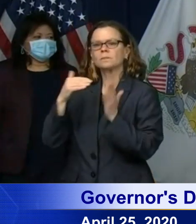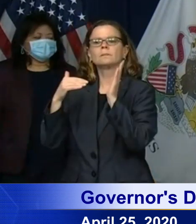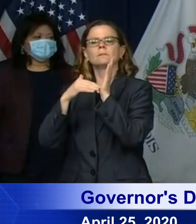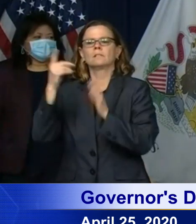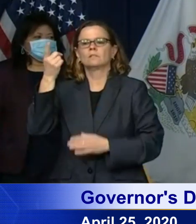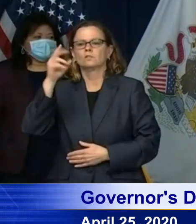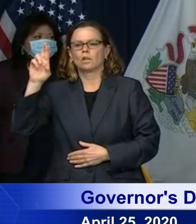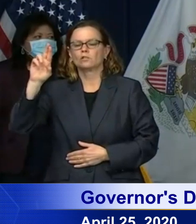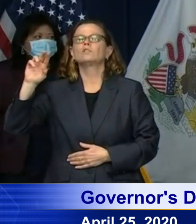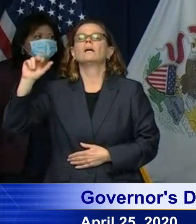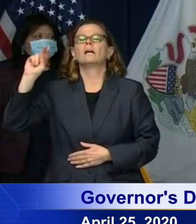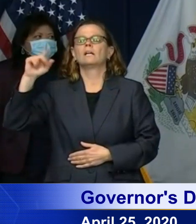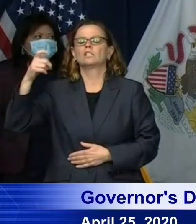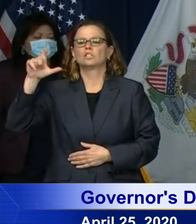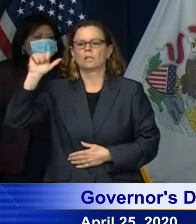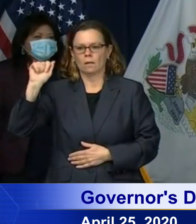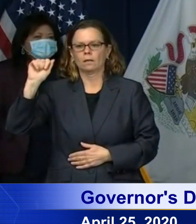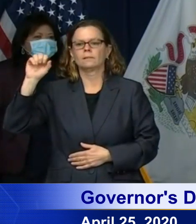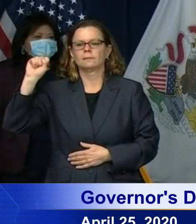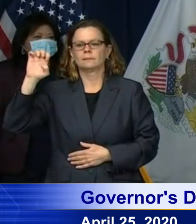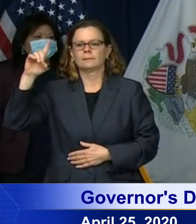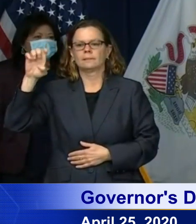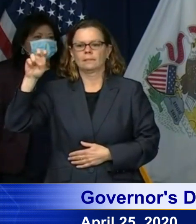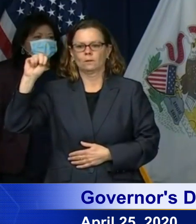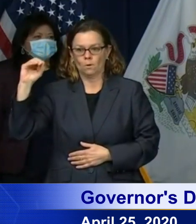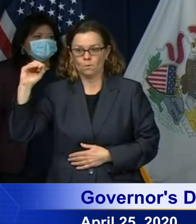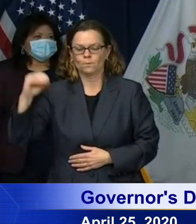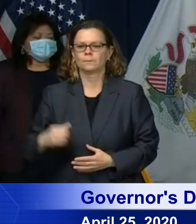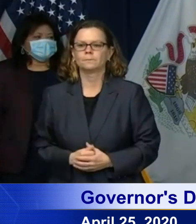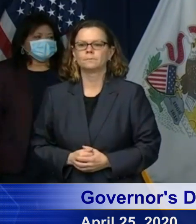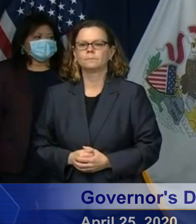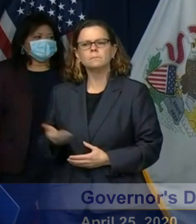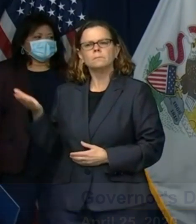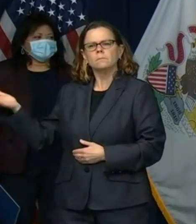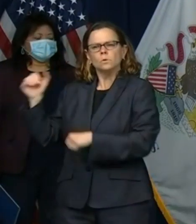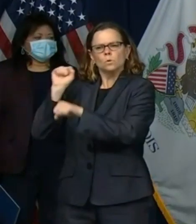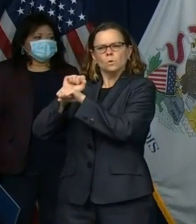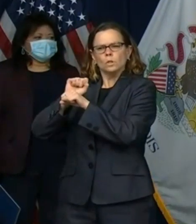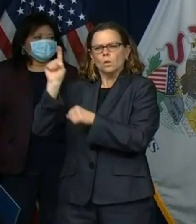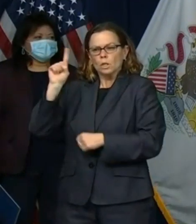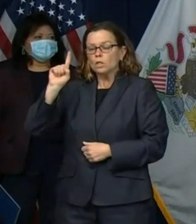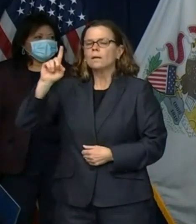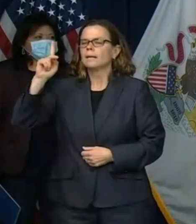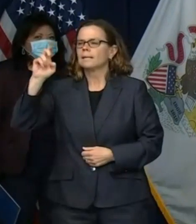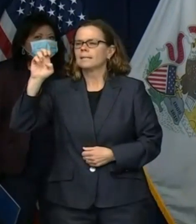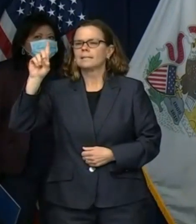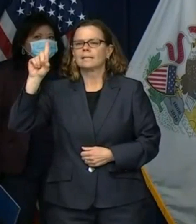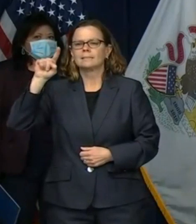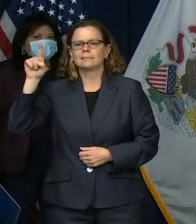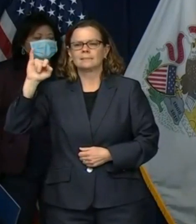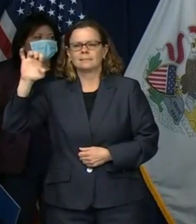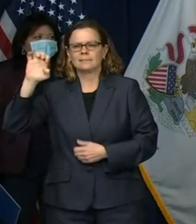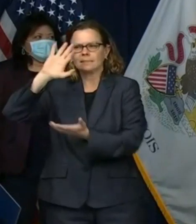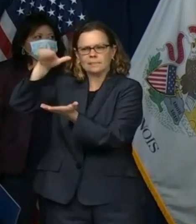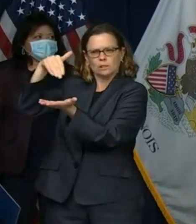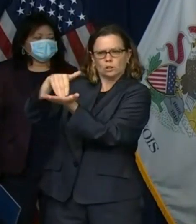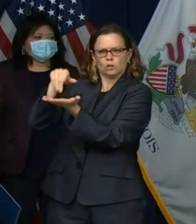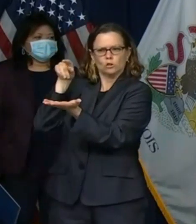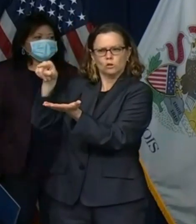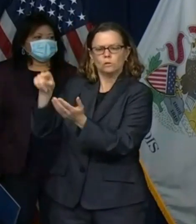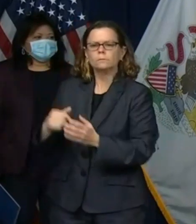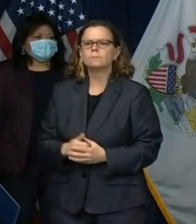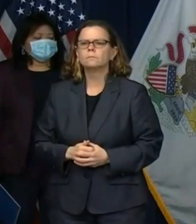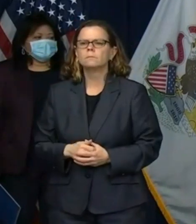talk about the importance of acknowledging the mental stresses of this pandemic and resources for seeking help